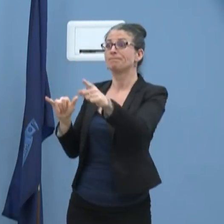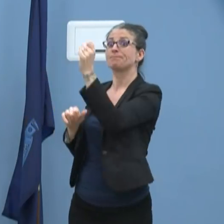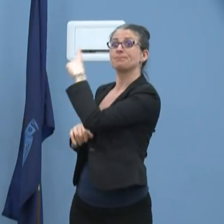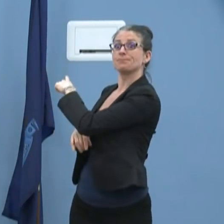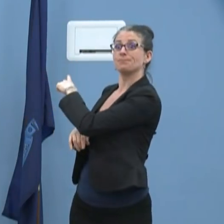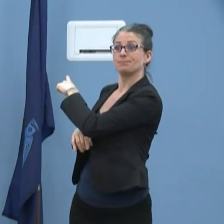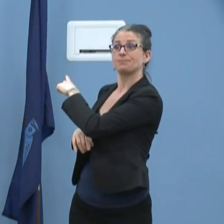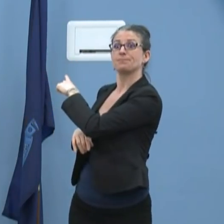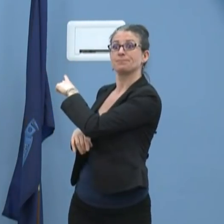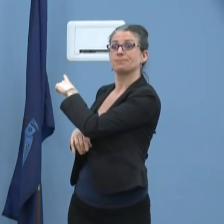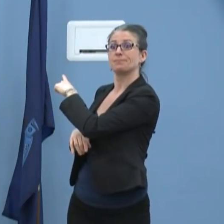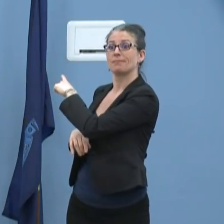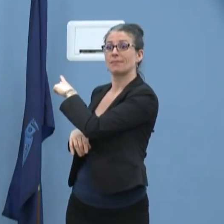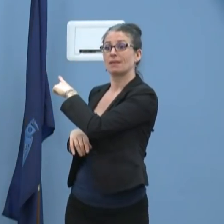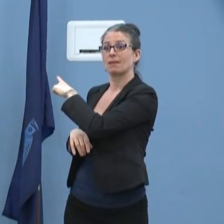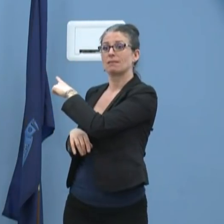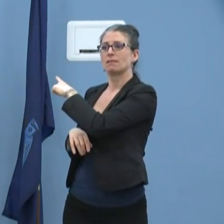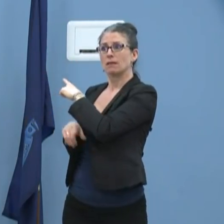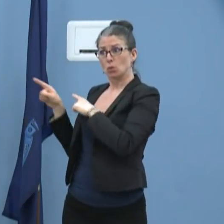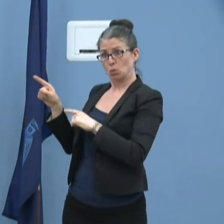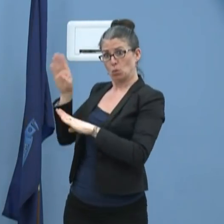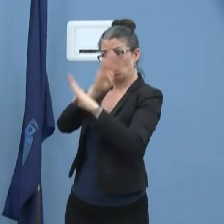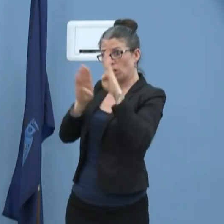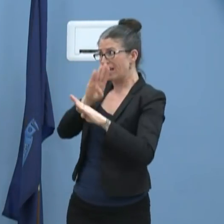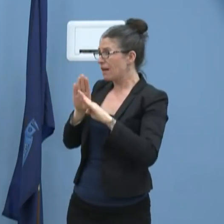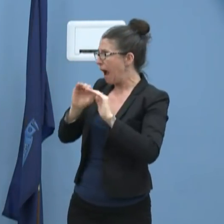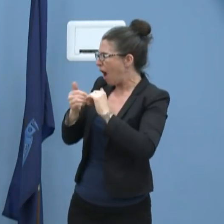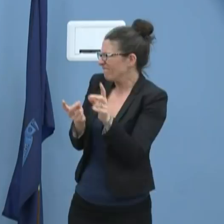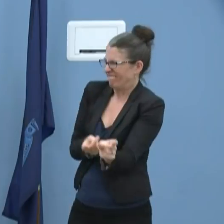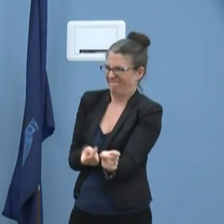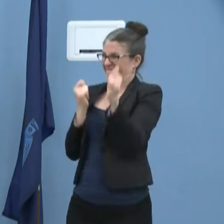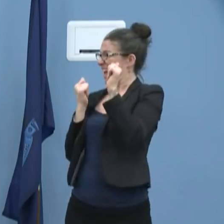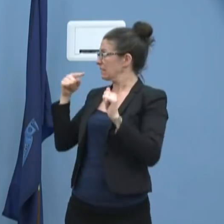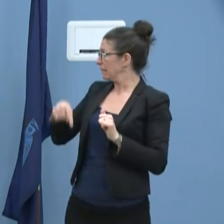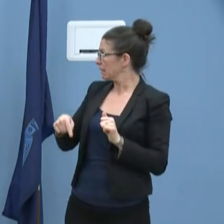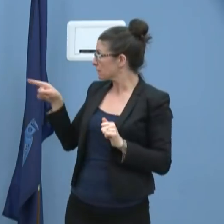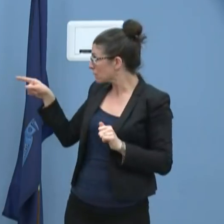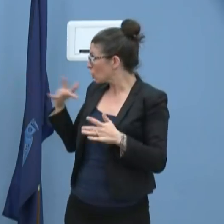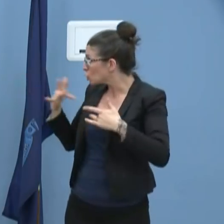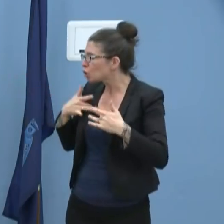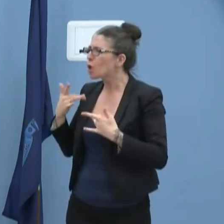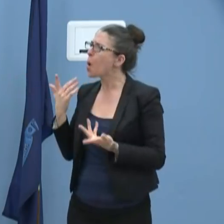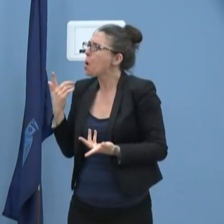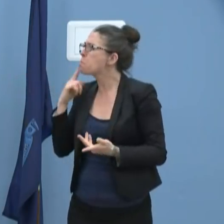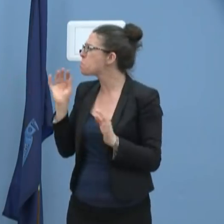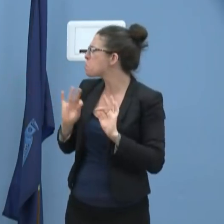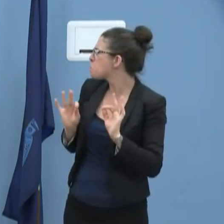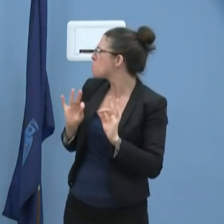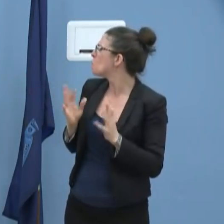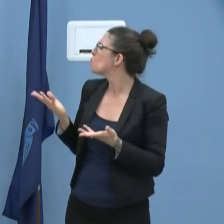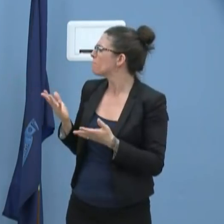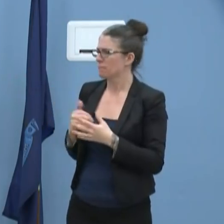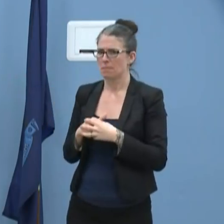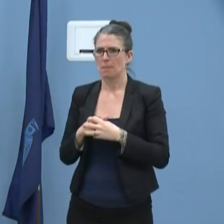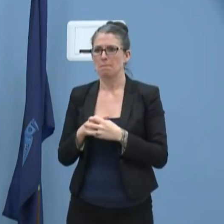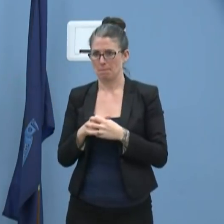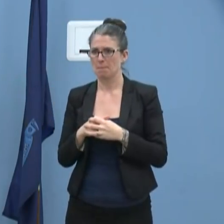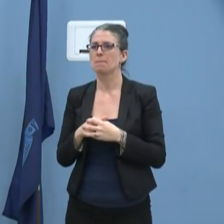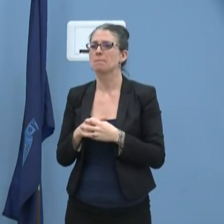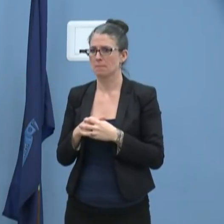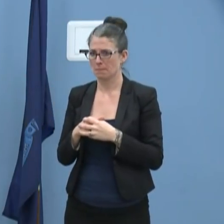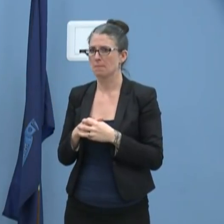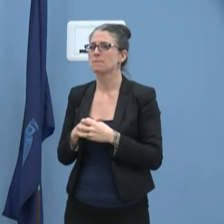How concerned are you with the speed of which it's traveled to Southern Alaska now from Southern Maine?